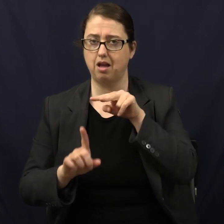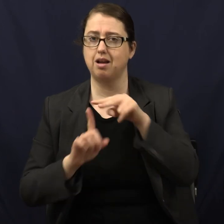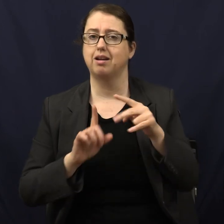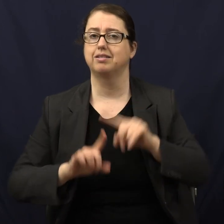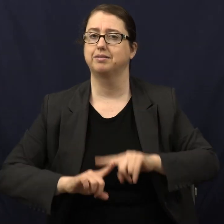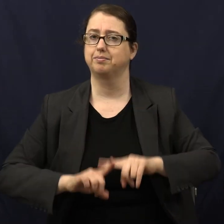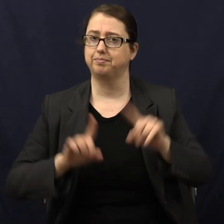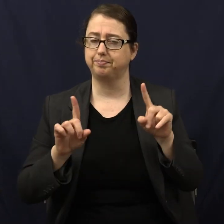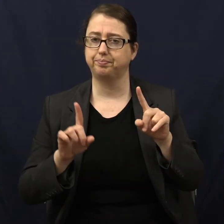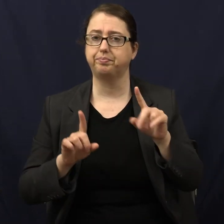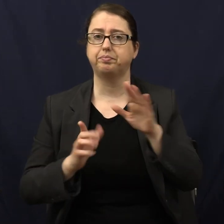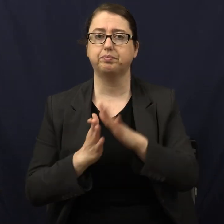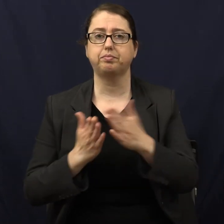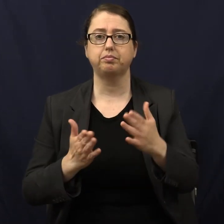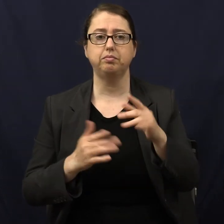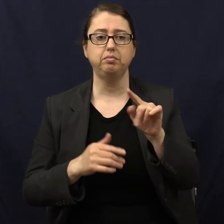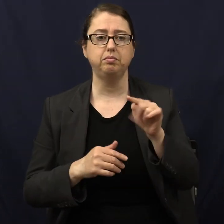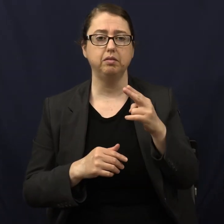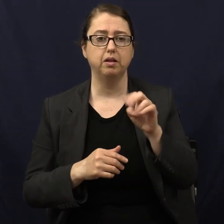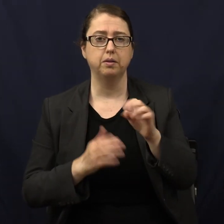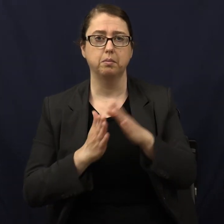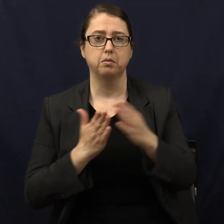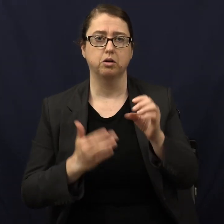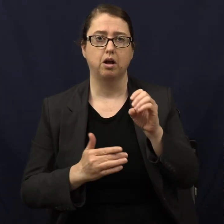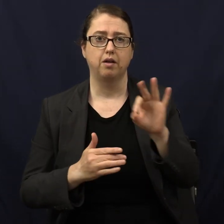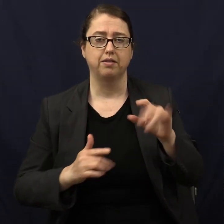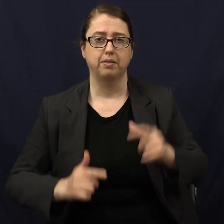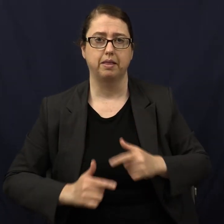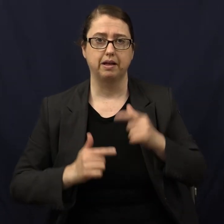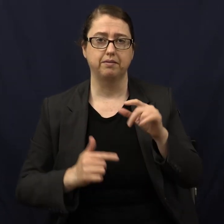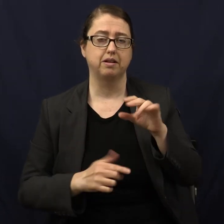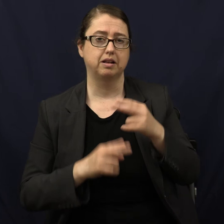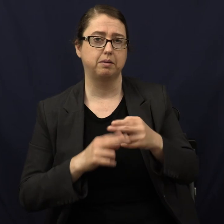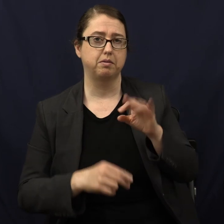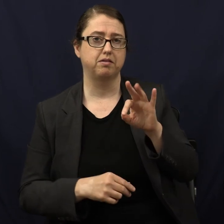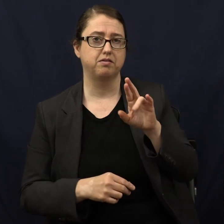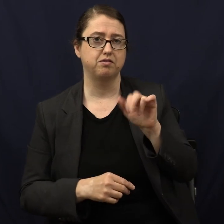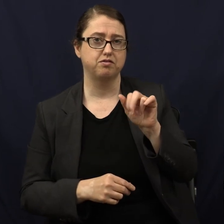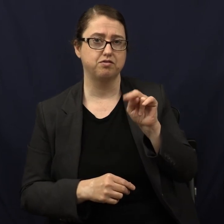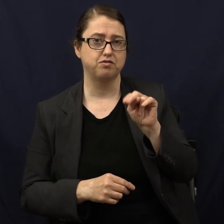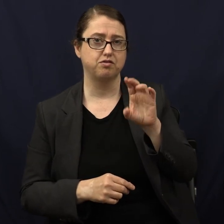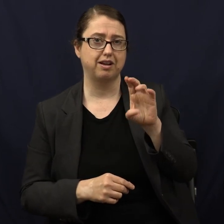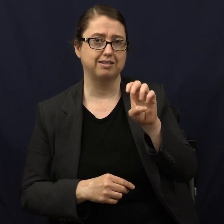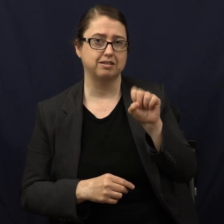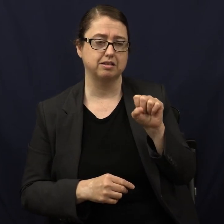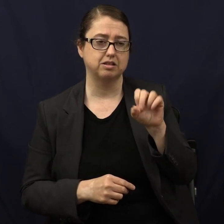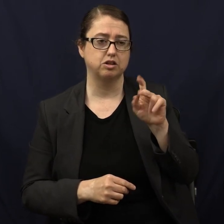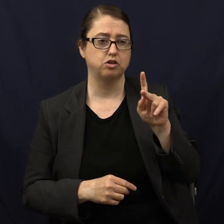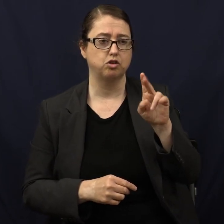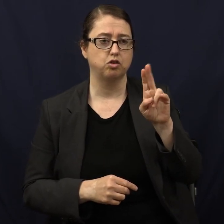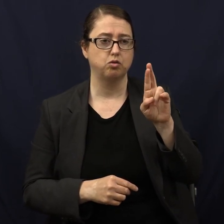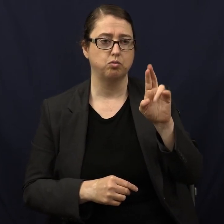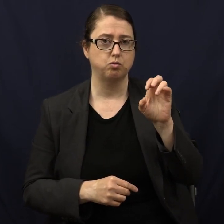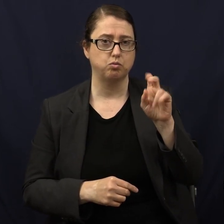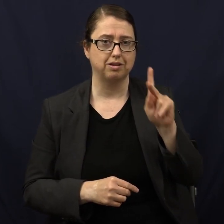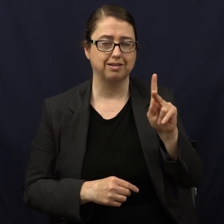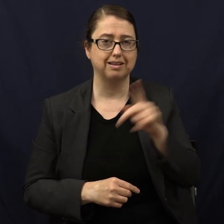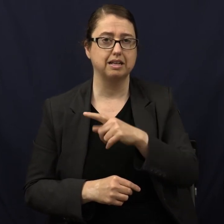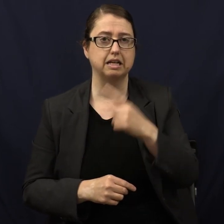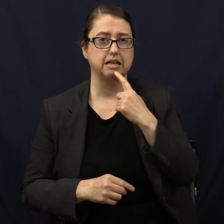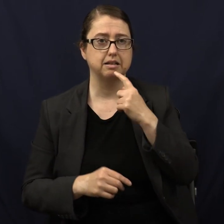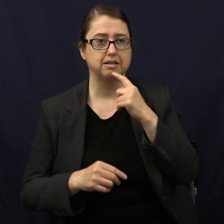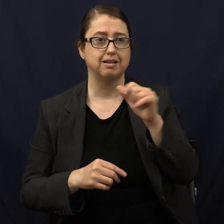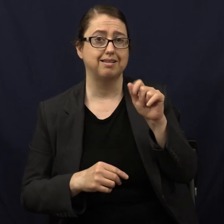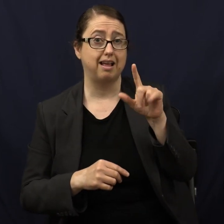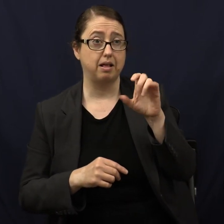In his book, The Book of Life, Francis Crick writes that aliens came